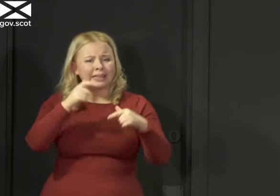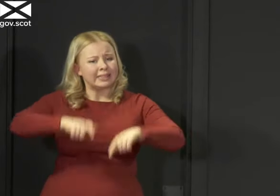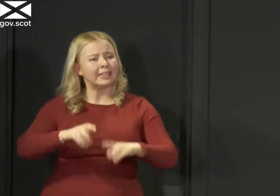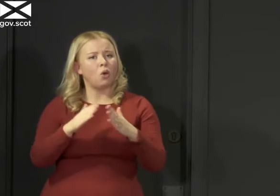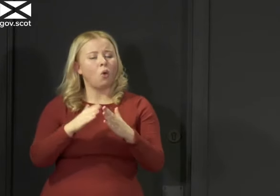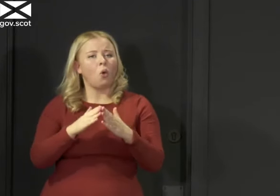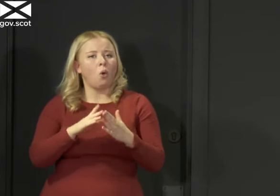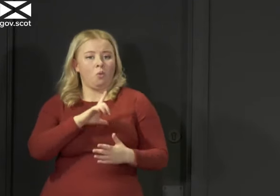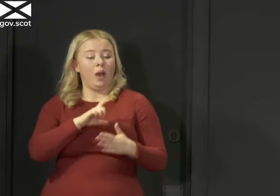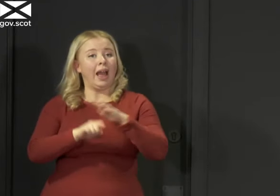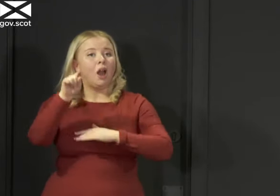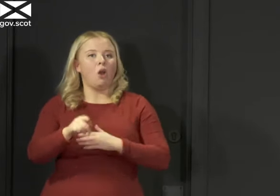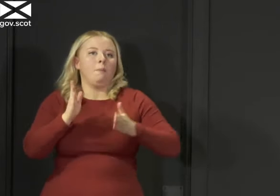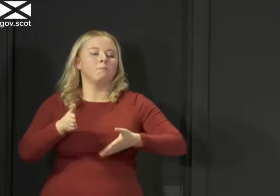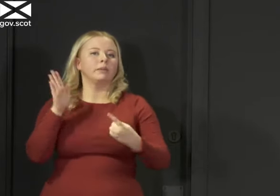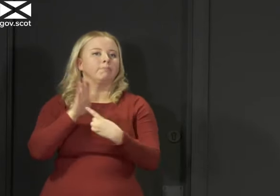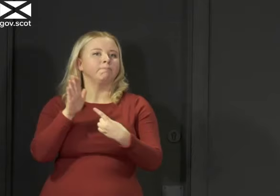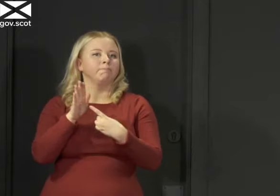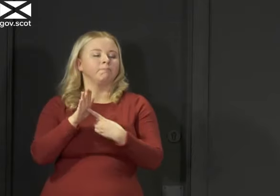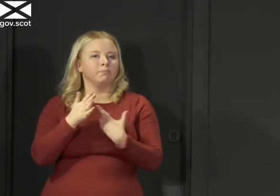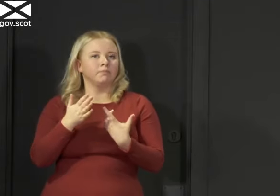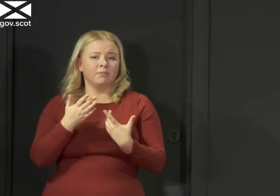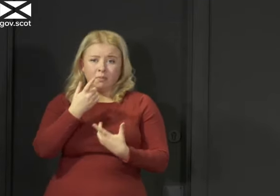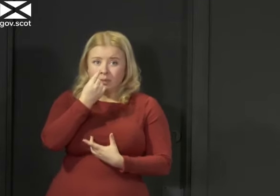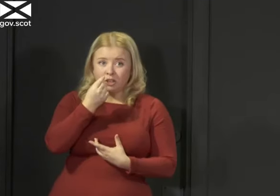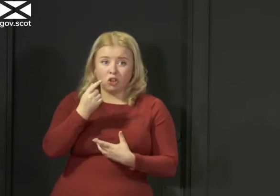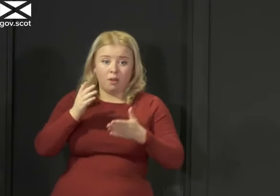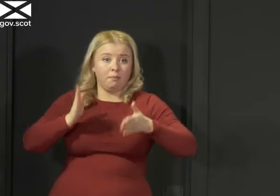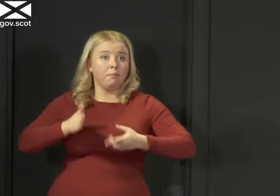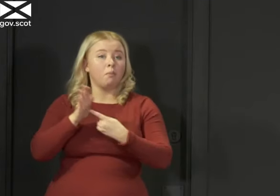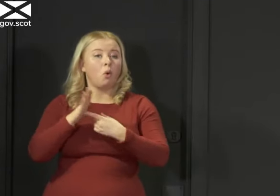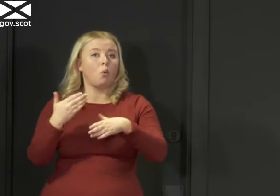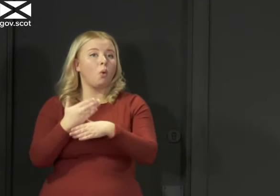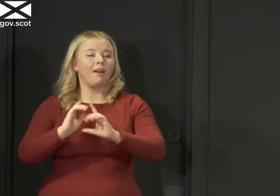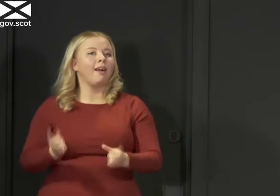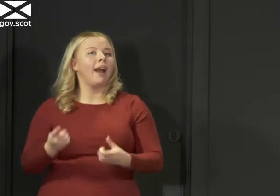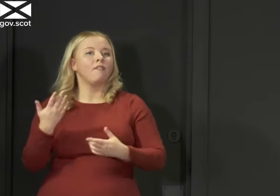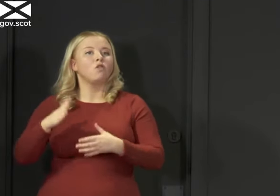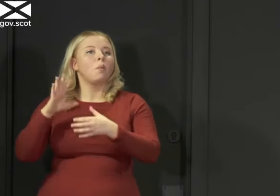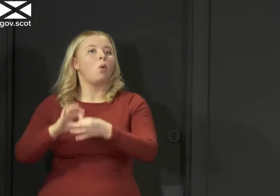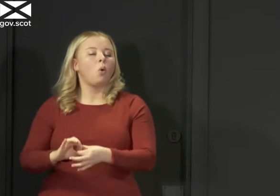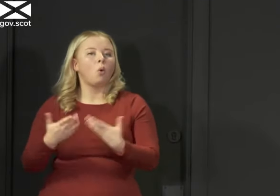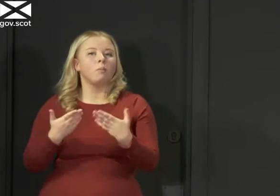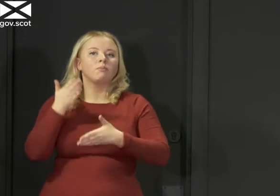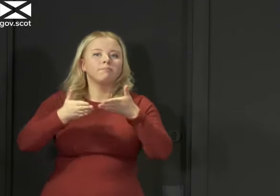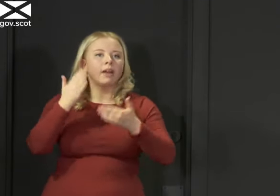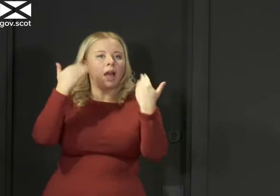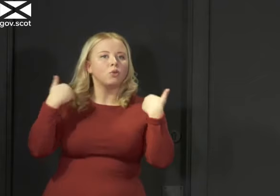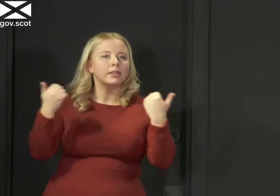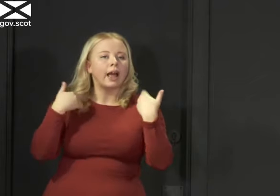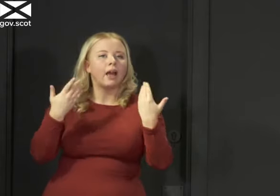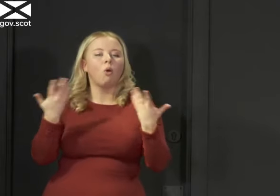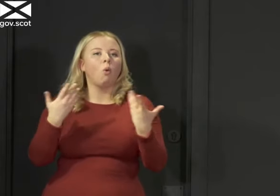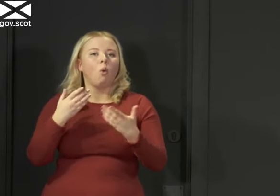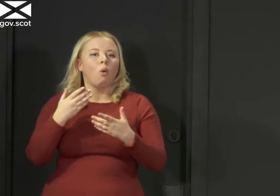except for essential purposes, and that could be essential work that you can't do from home, going out for exercise or to pick up food